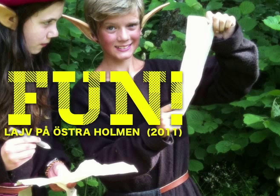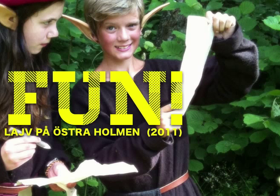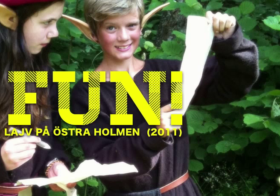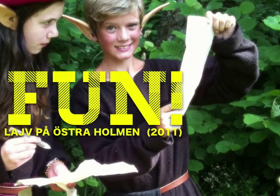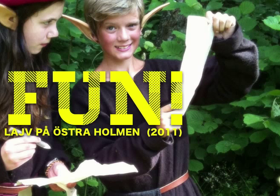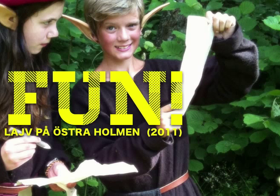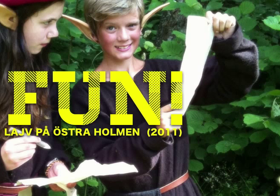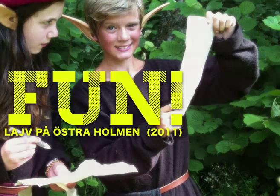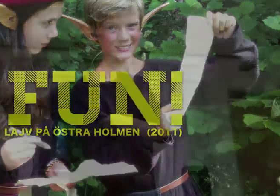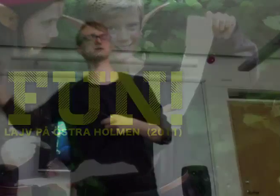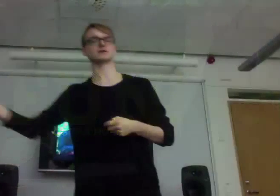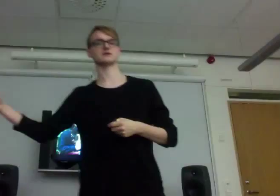with your character the next day.